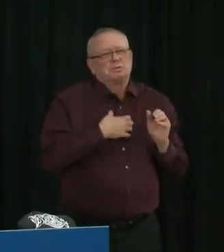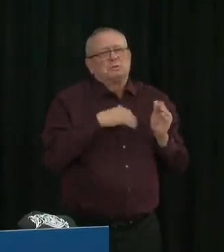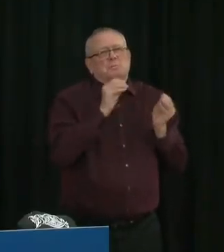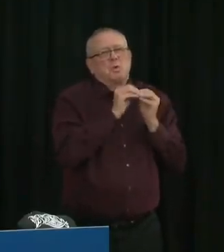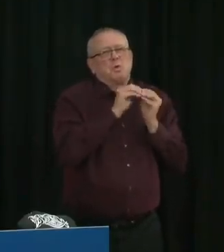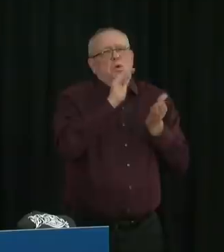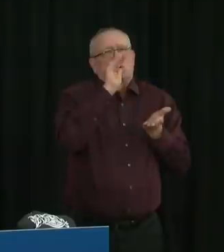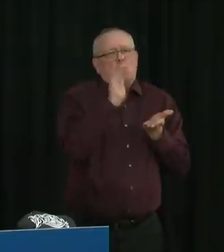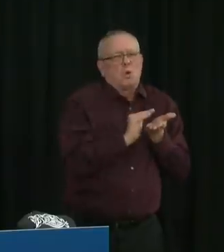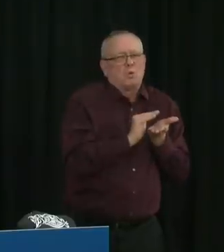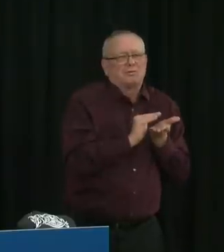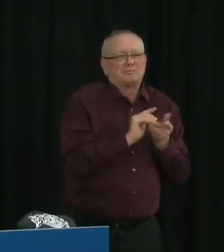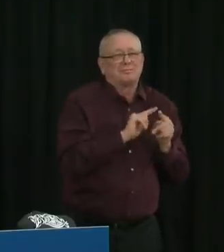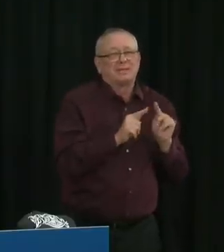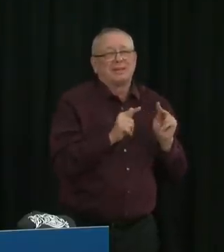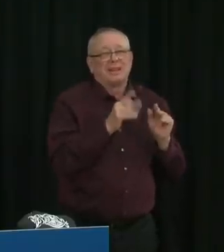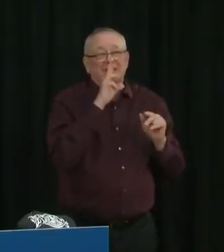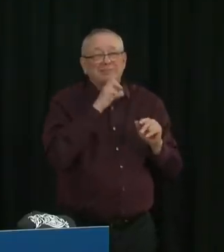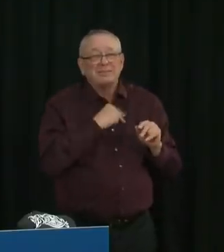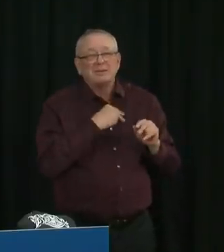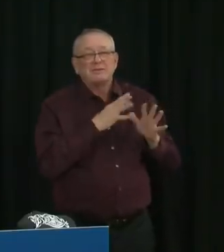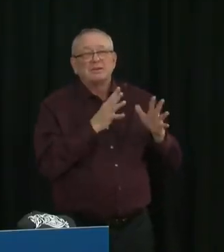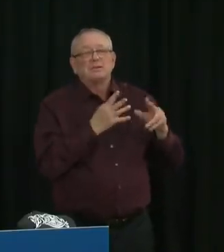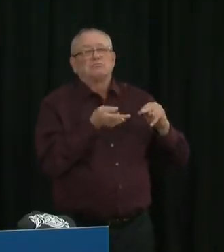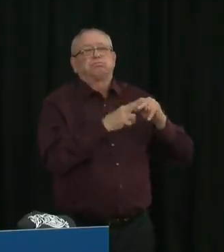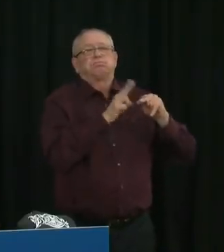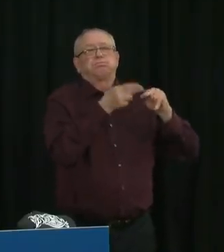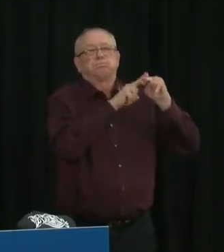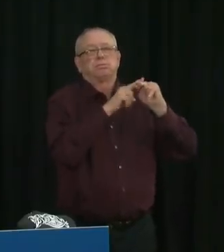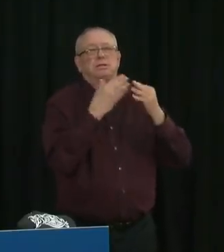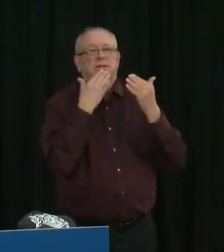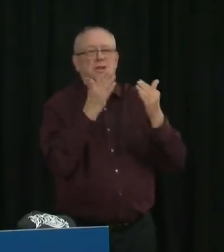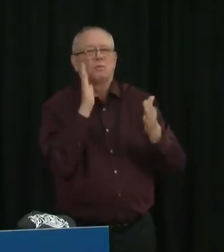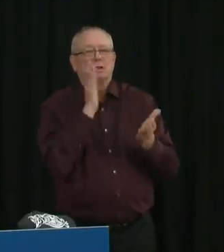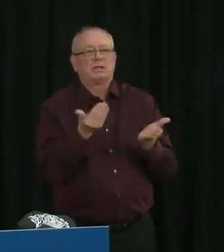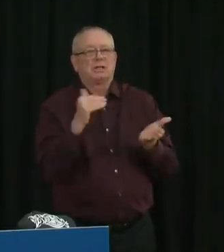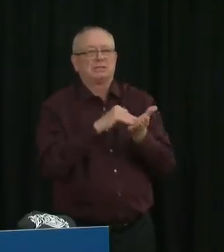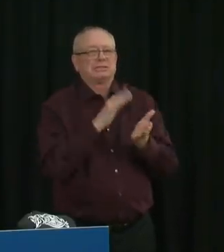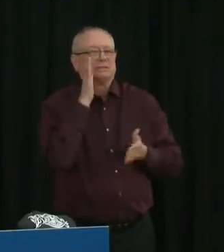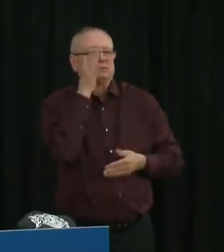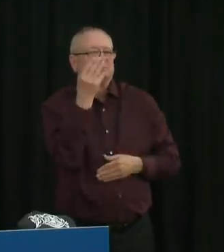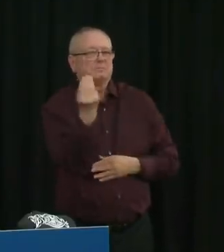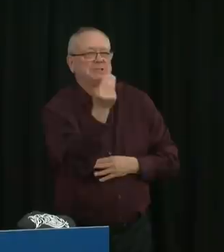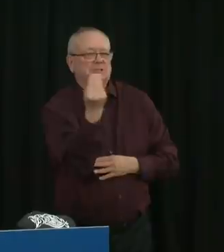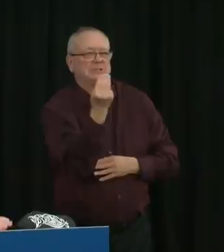Dr. Inshout will provide another update on Monday afternoon. Have a safe Friday and weekend.